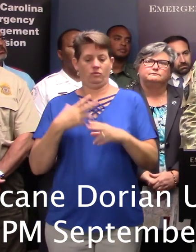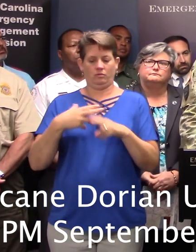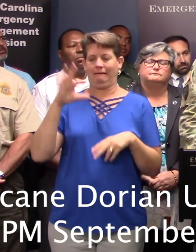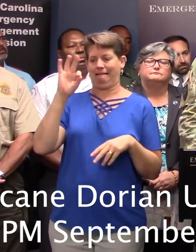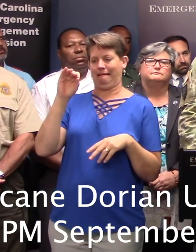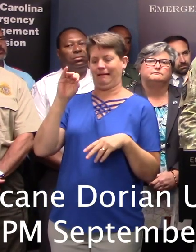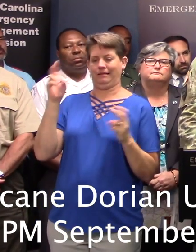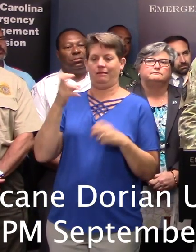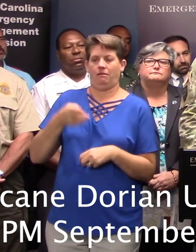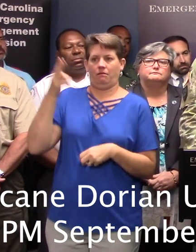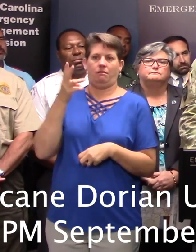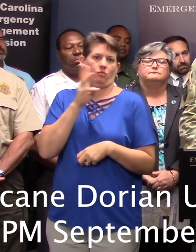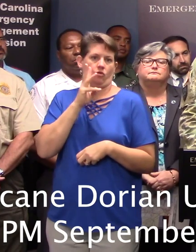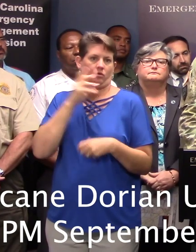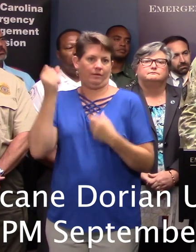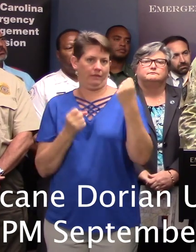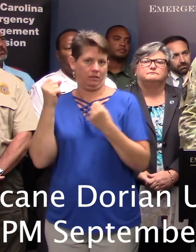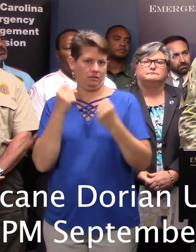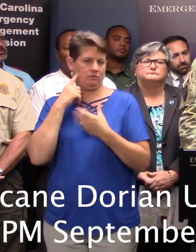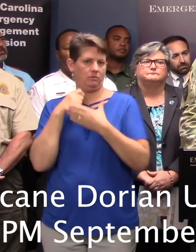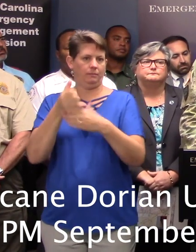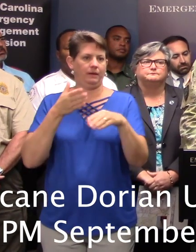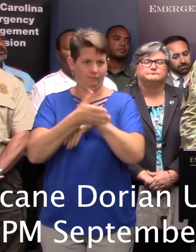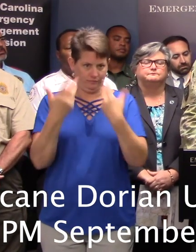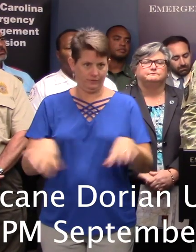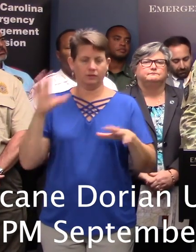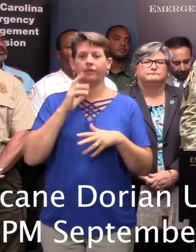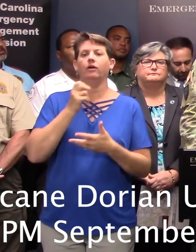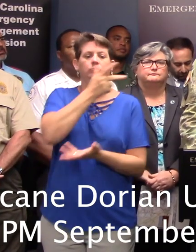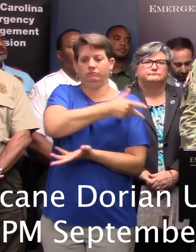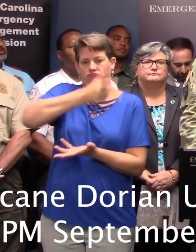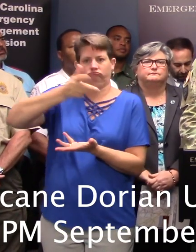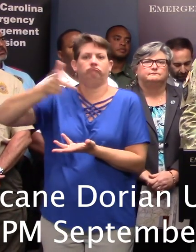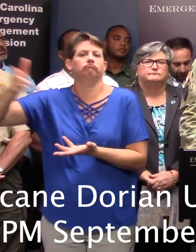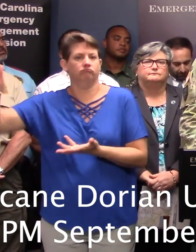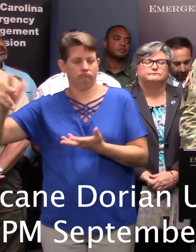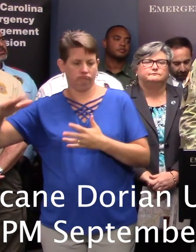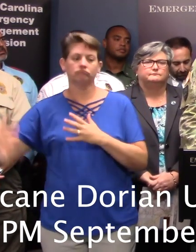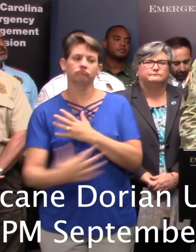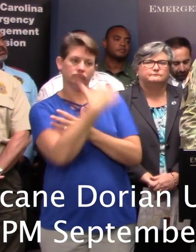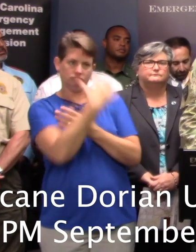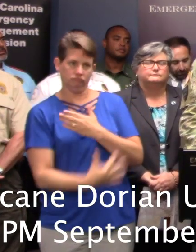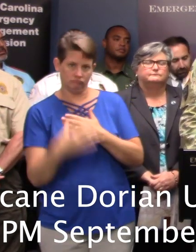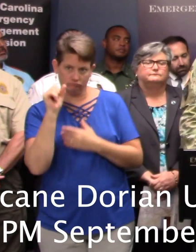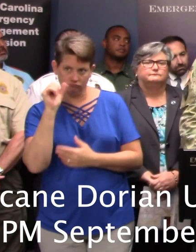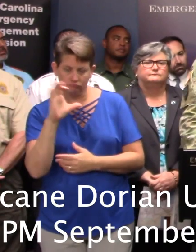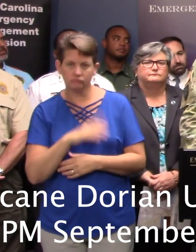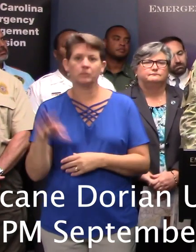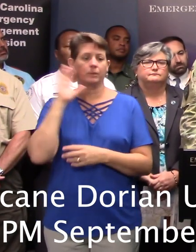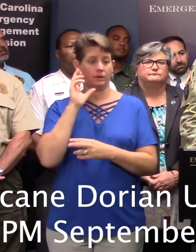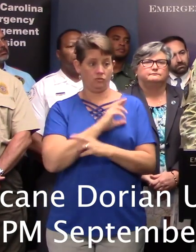vehicles to help evacuation after the storm has passed through. Those will be spread evenly up the entire coastline, and we will be able to